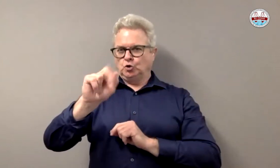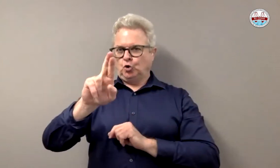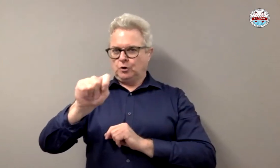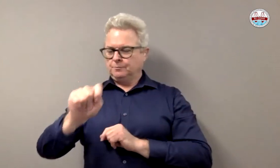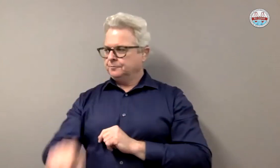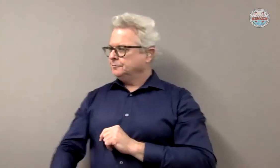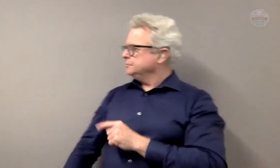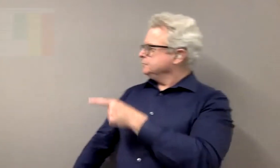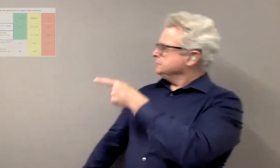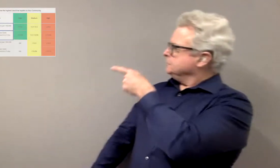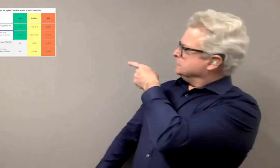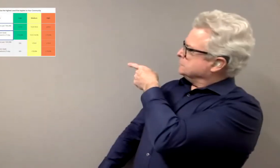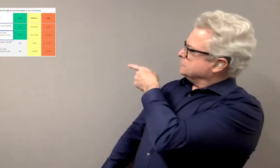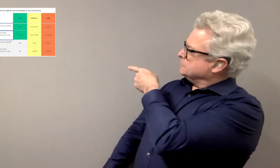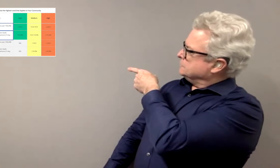So if you look at the chart behind me.